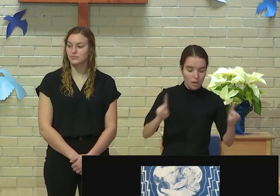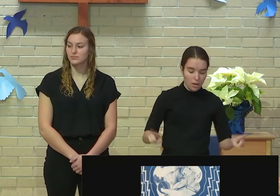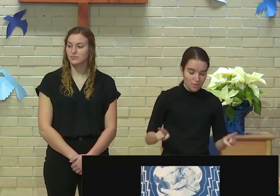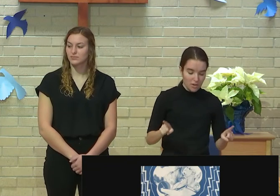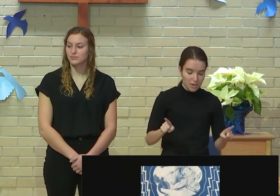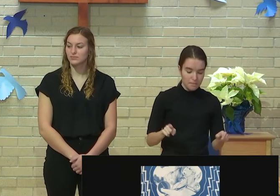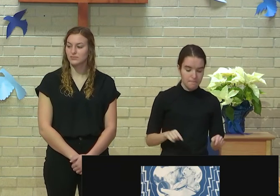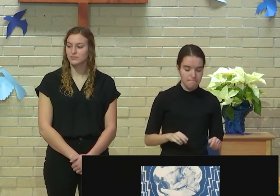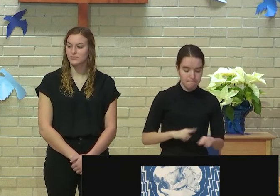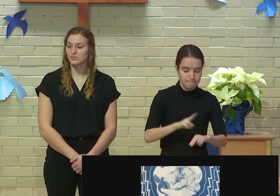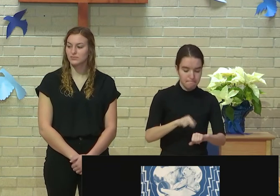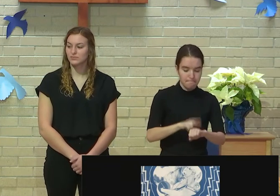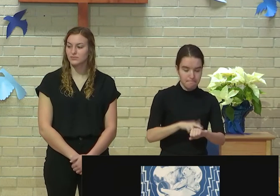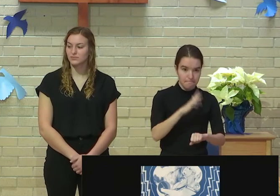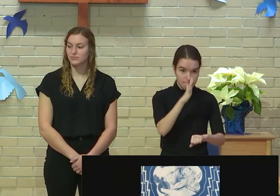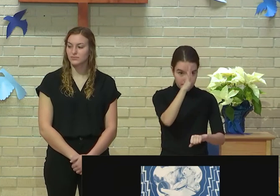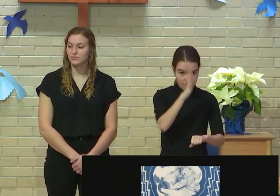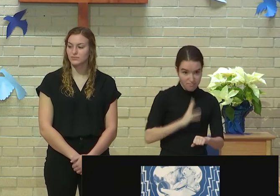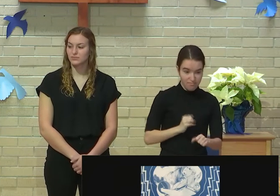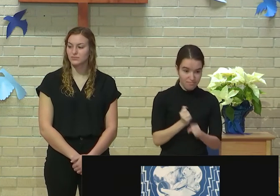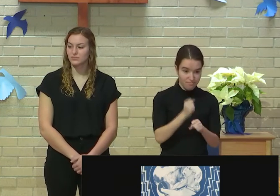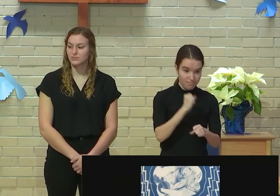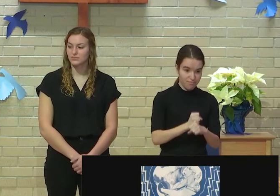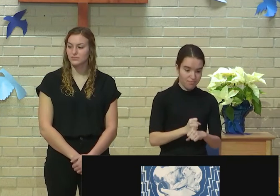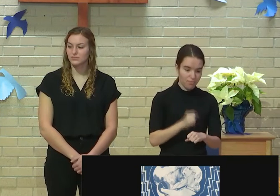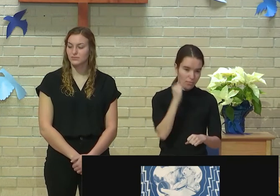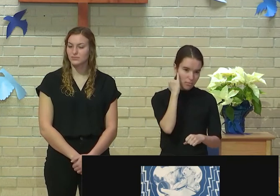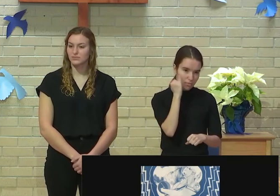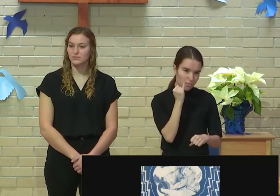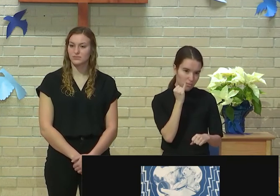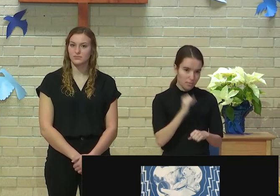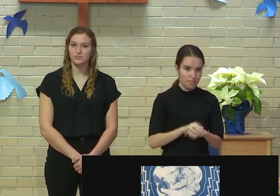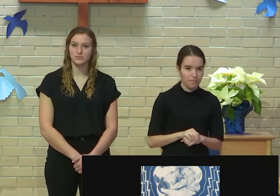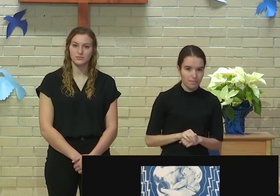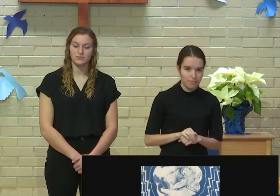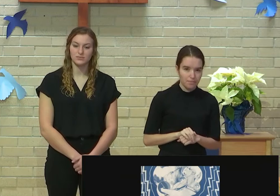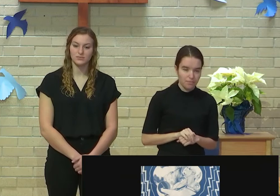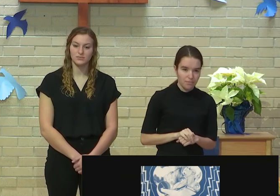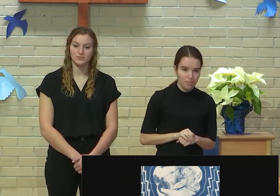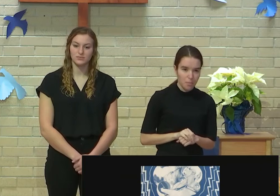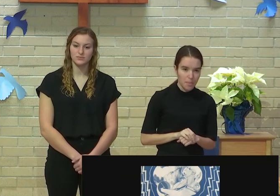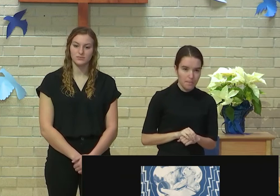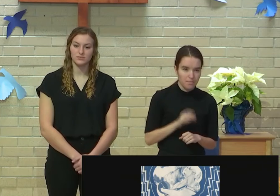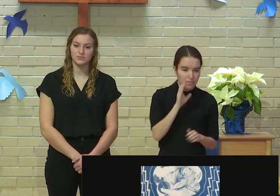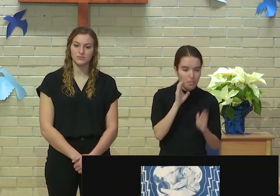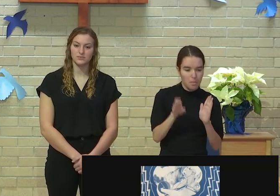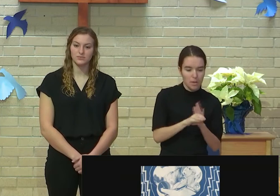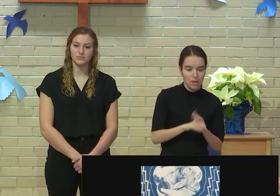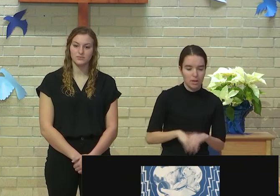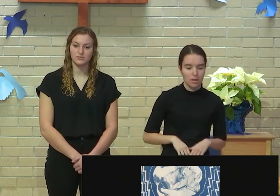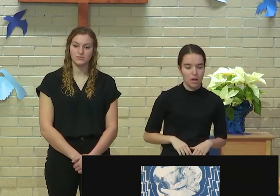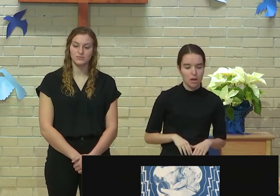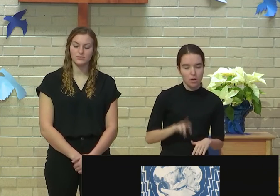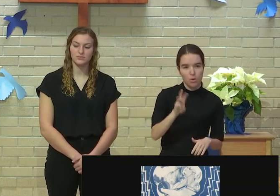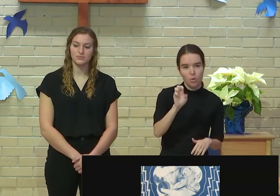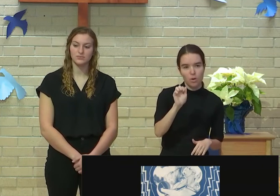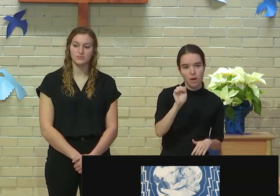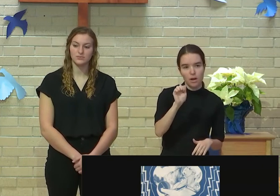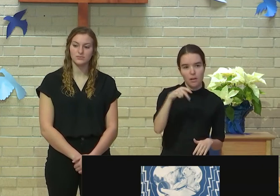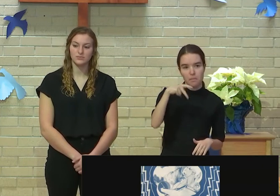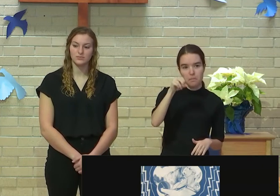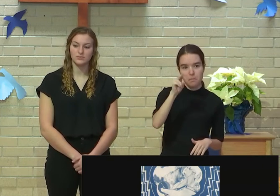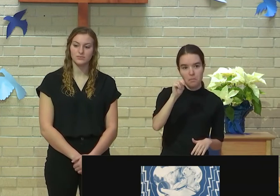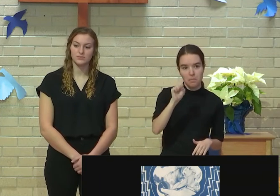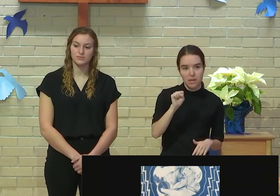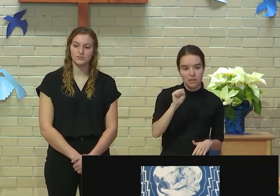-made aspect. And I saw many pictures of weapons and violence and war, because